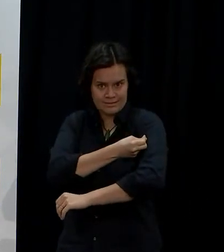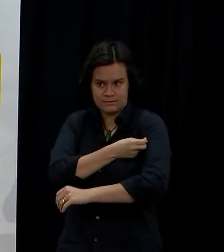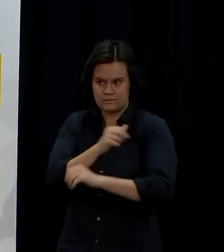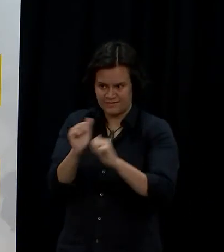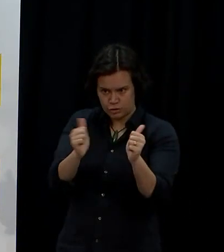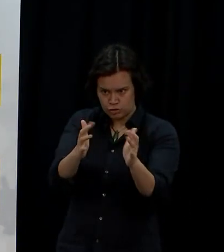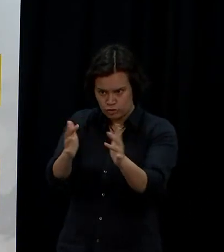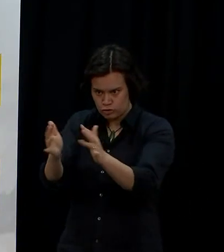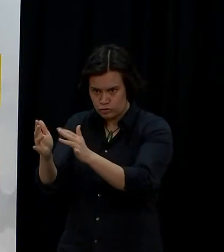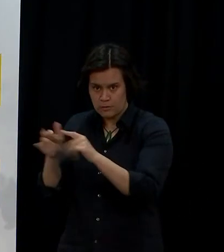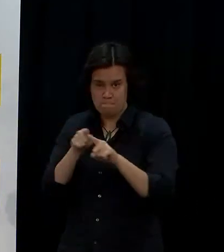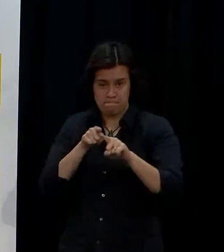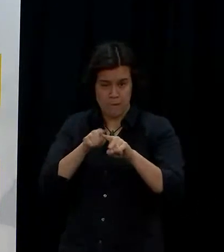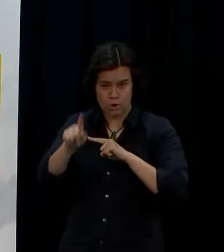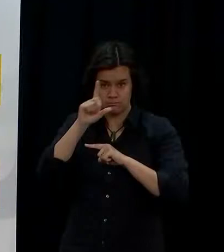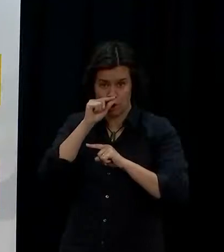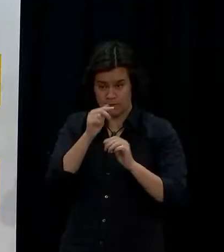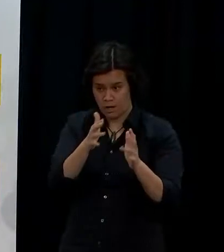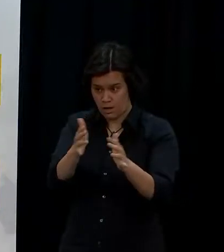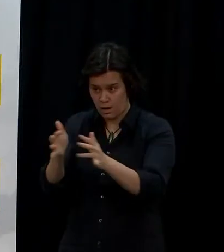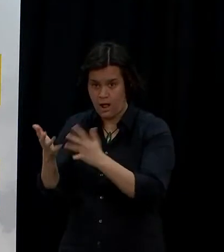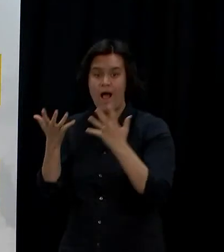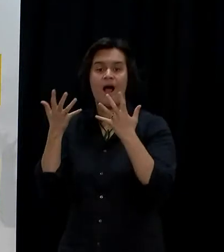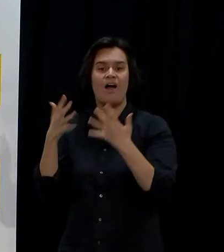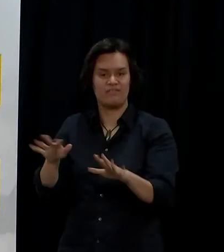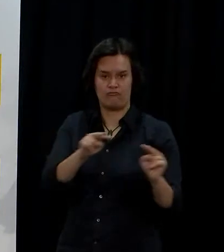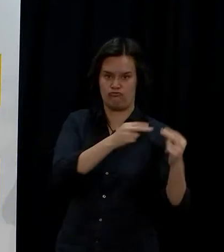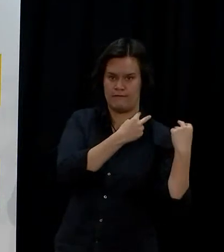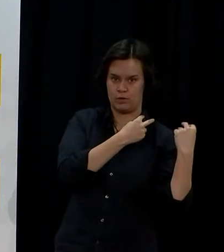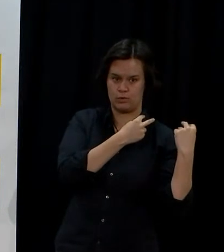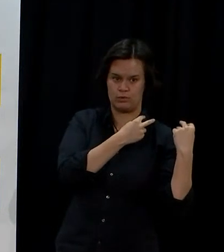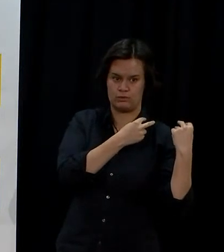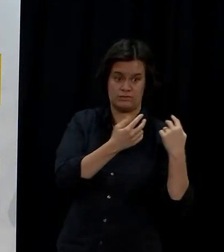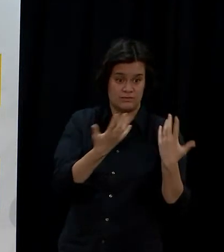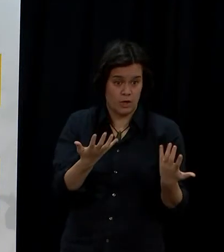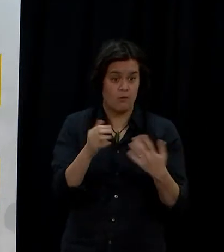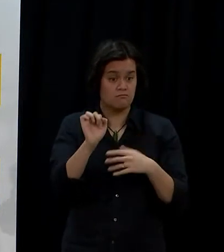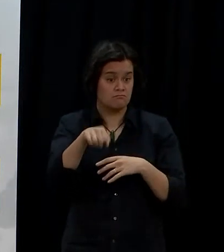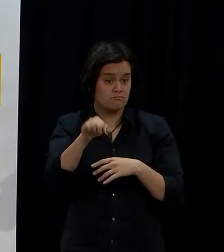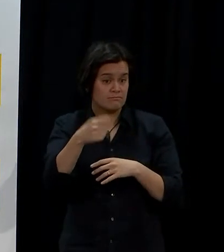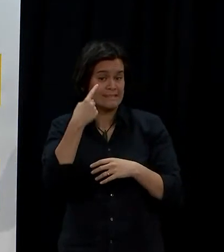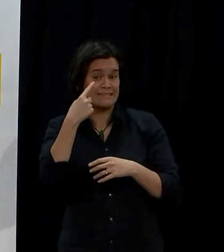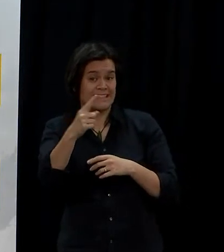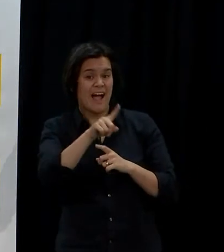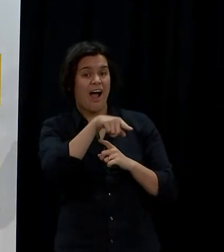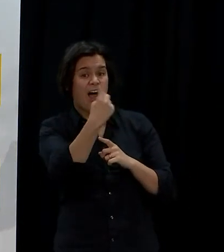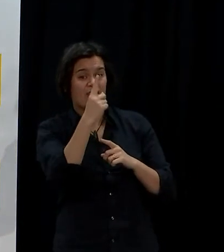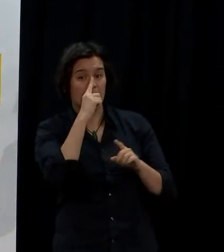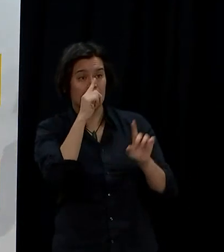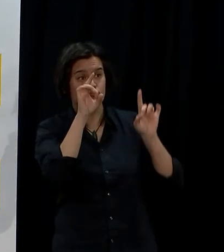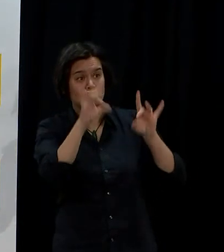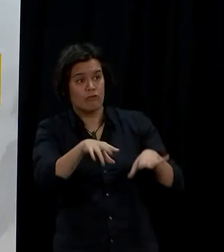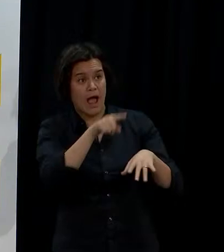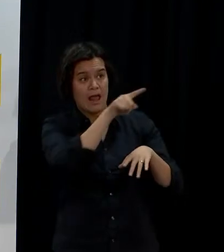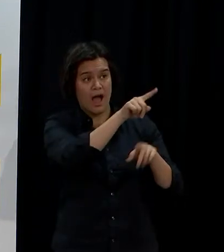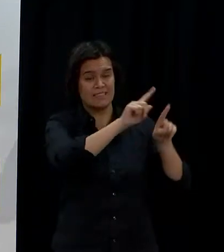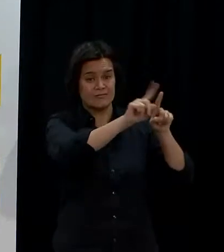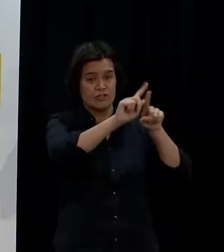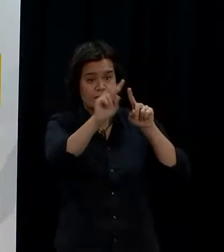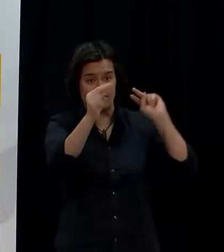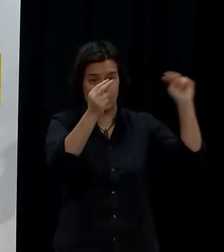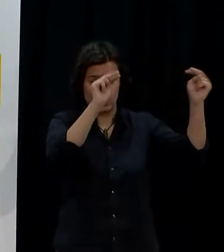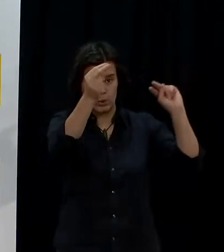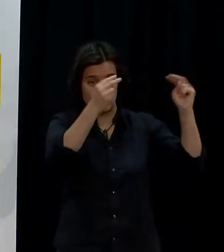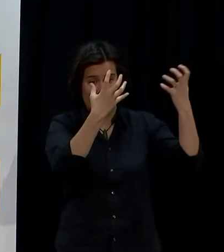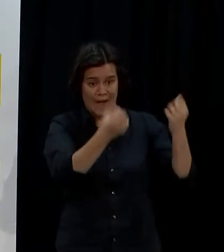for some time, but for now, it is the best strategy for us. So, yes, I see different leaders in Australia taking different positions, but I